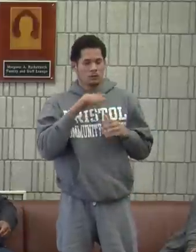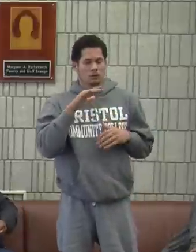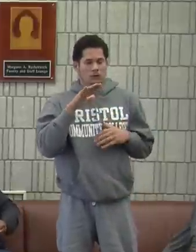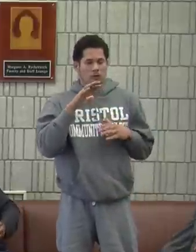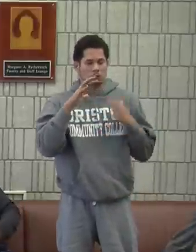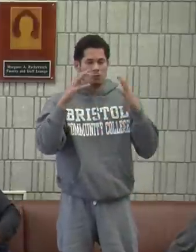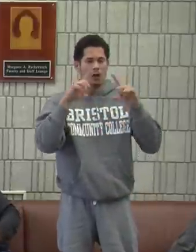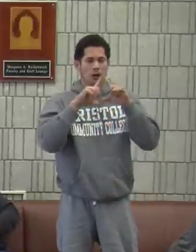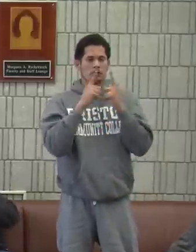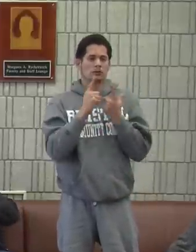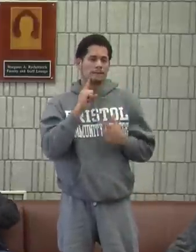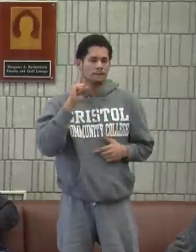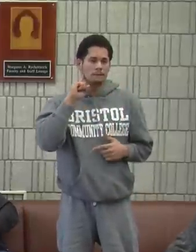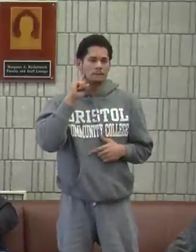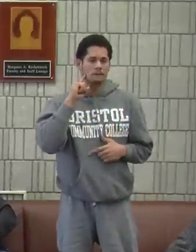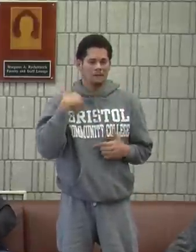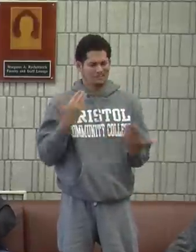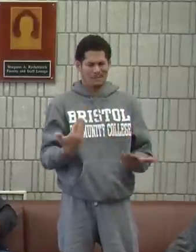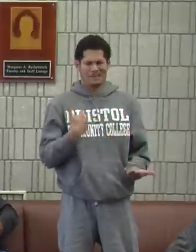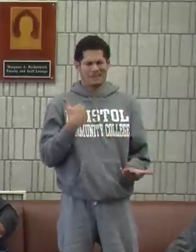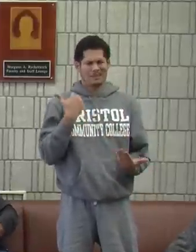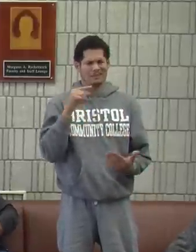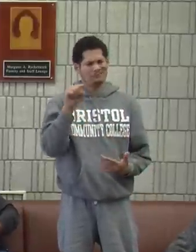I'm involved with a basketball league for the Deaf.